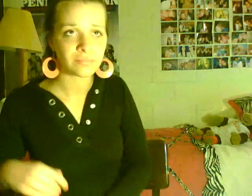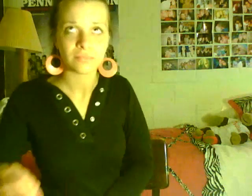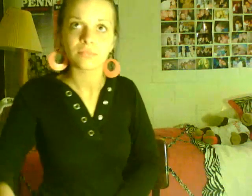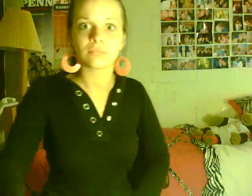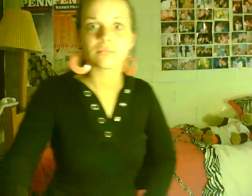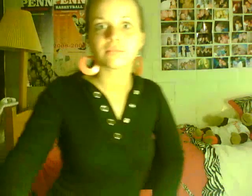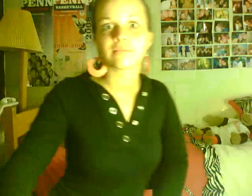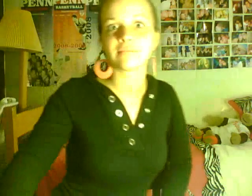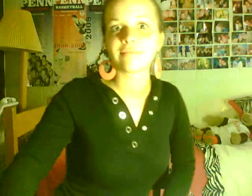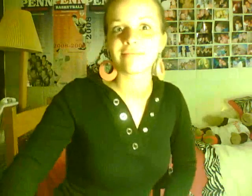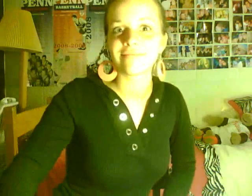You have to. I'm to out about